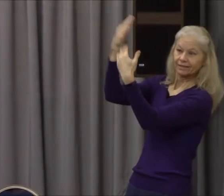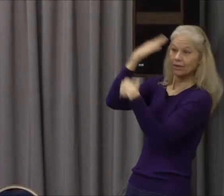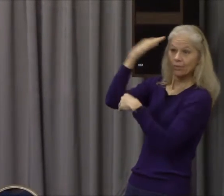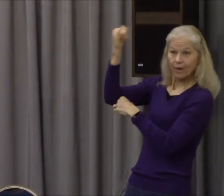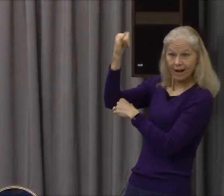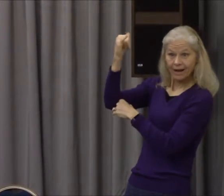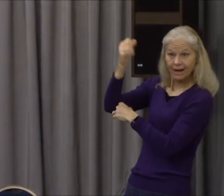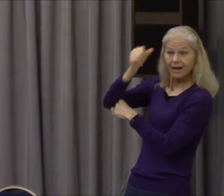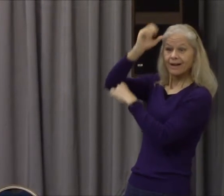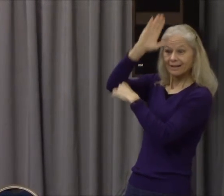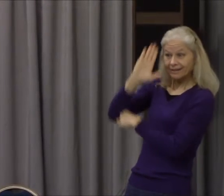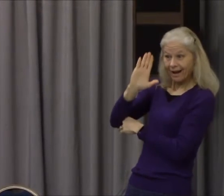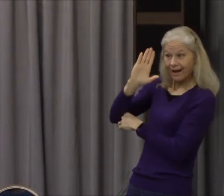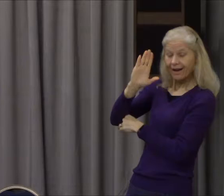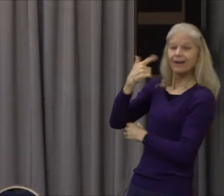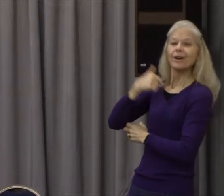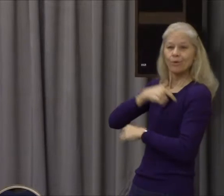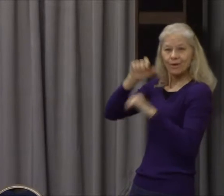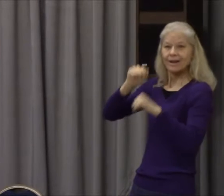Give thanks. God is both known